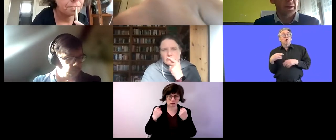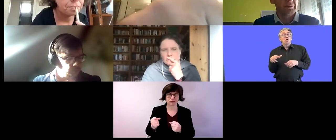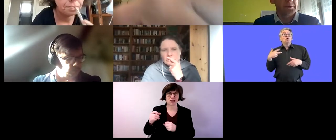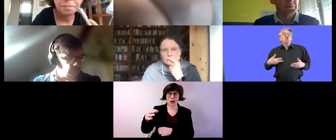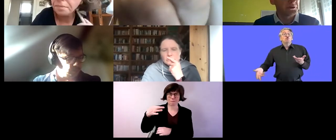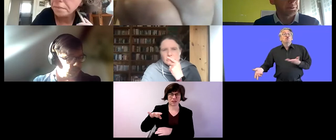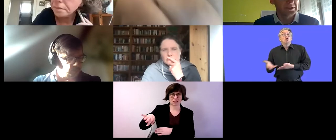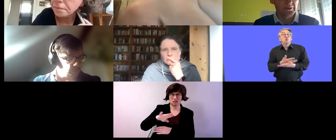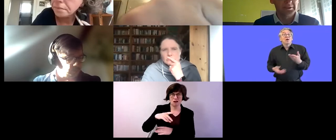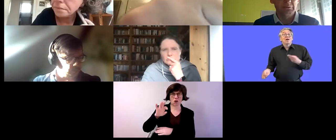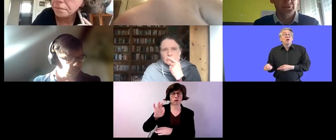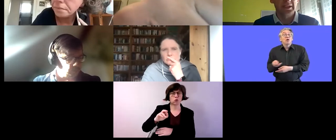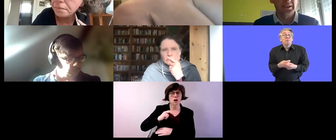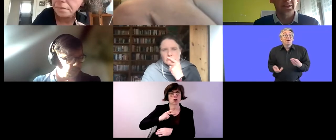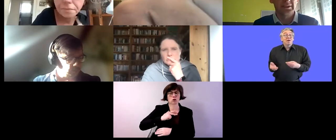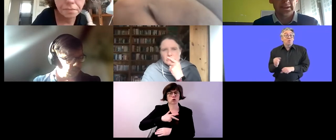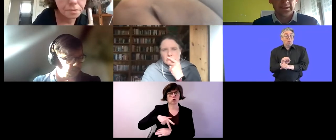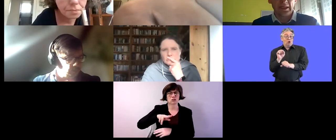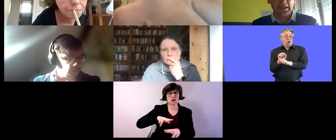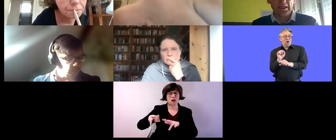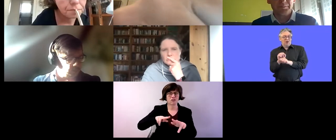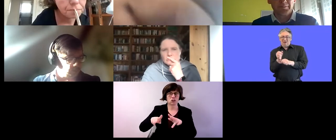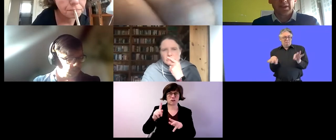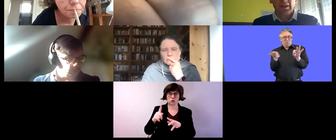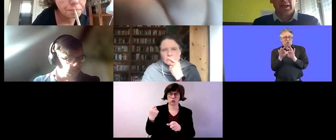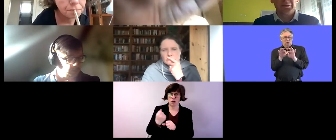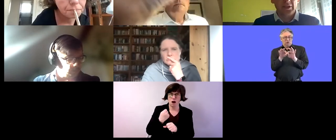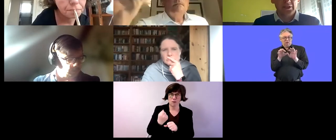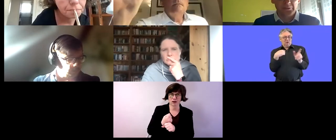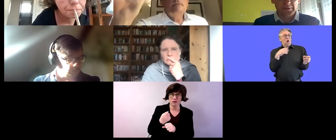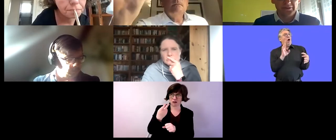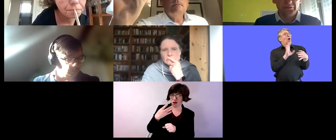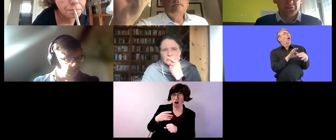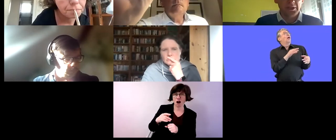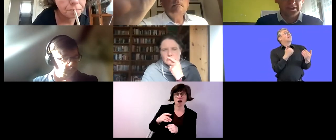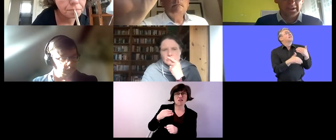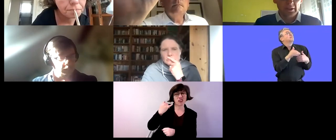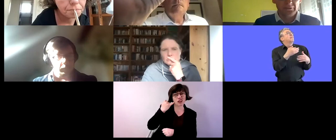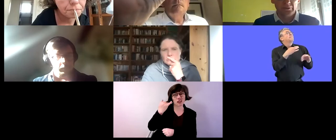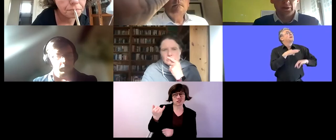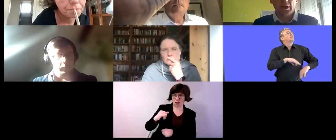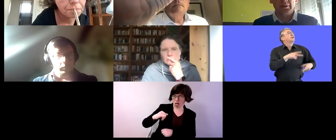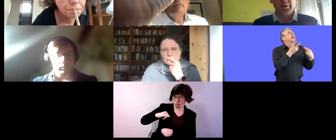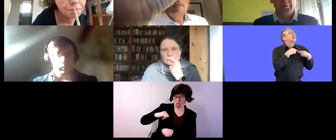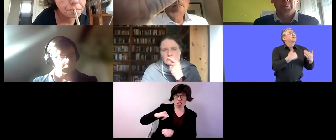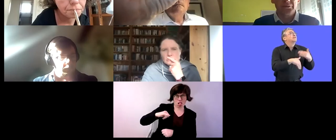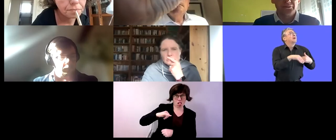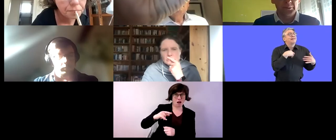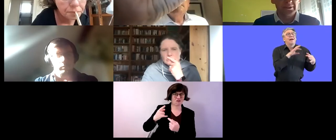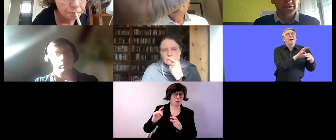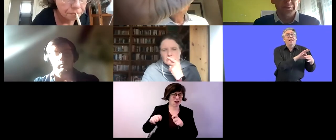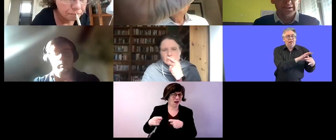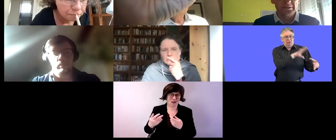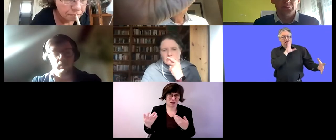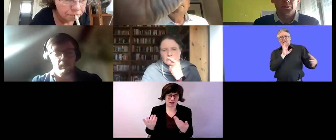from the perspective of inclusion id um and as a consequence since 2008 also uh persons